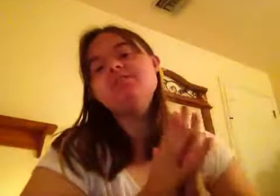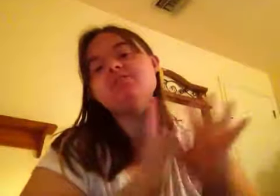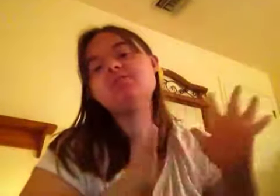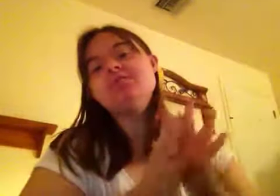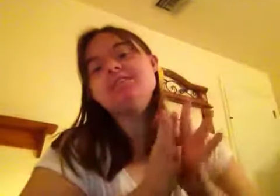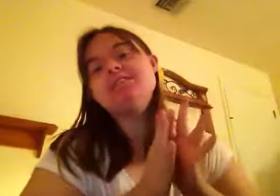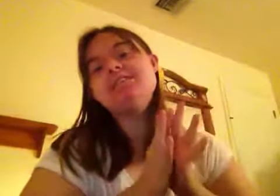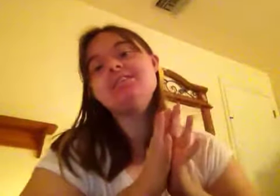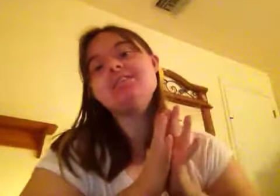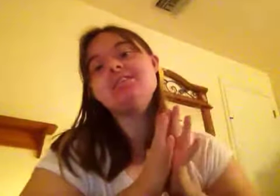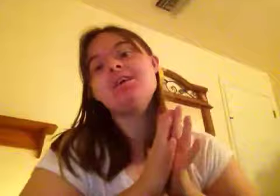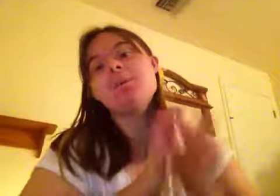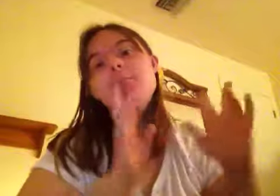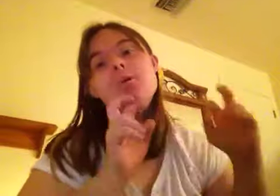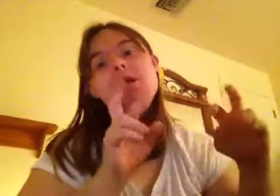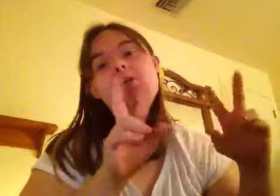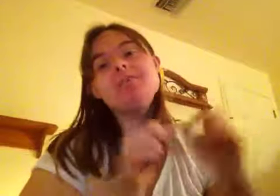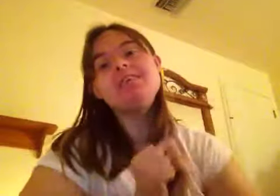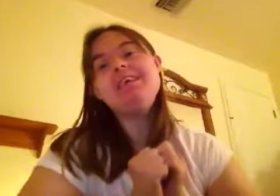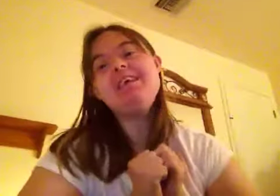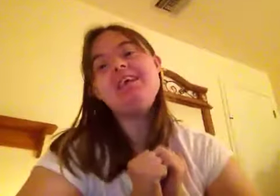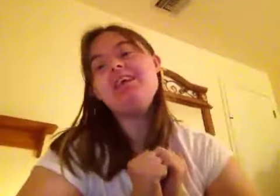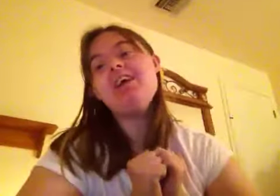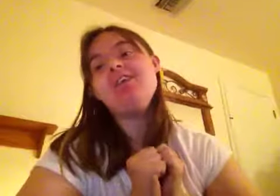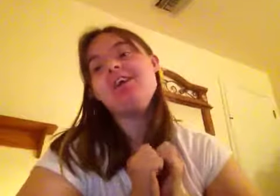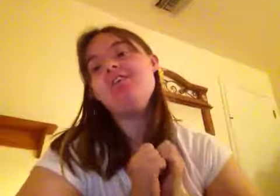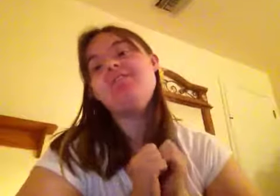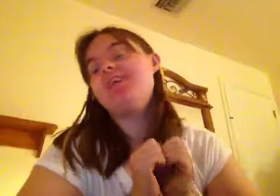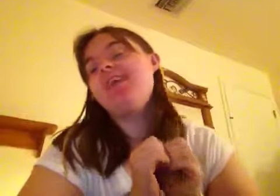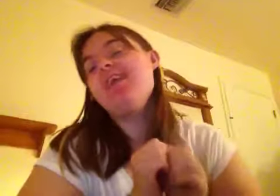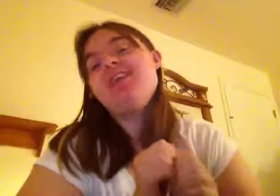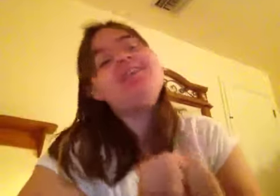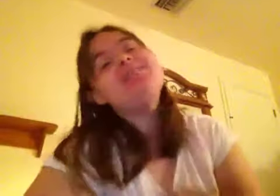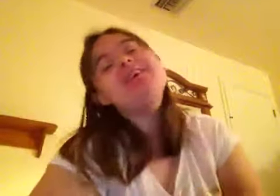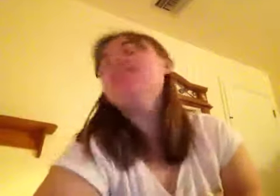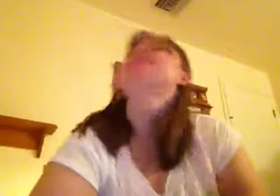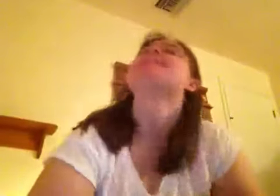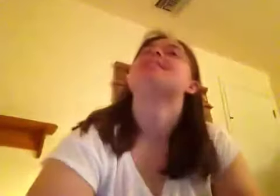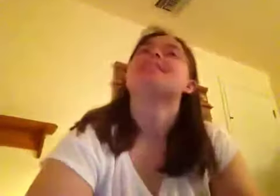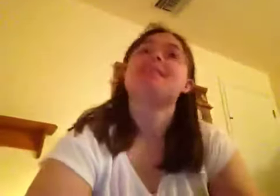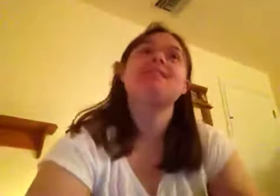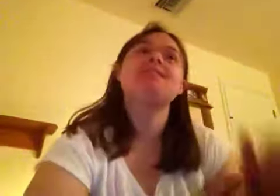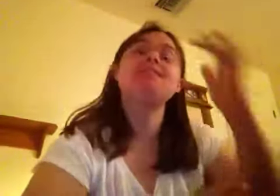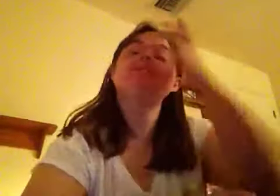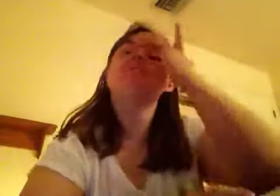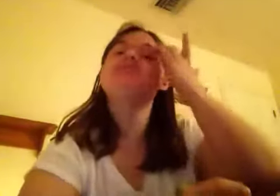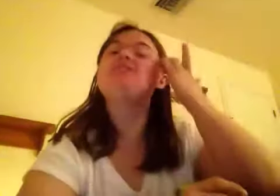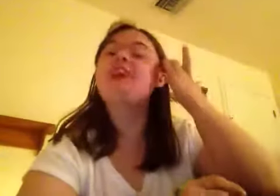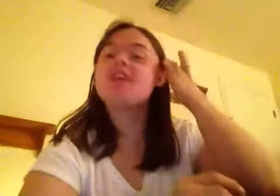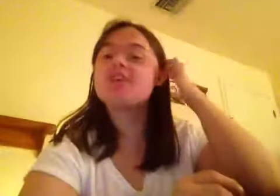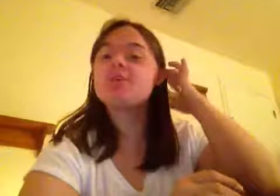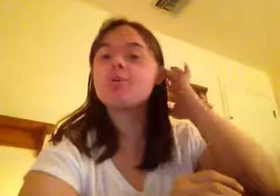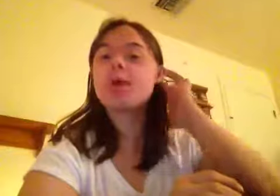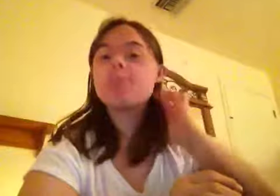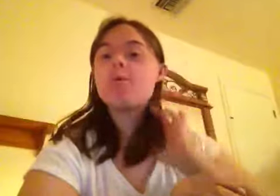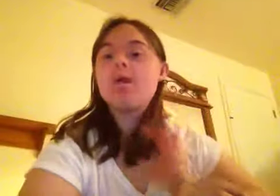Lucas's morning routine and that is kind of funny and I loved it and I do love Jenny's morning